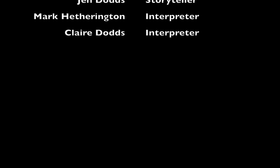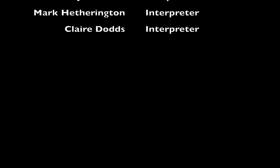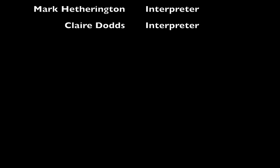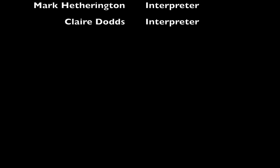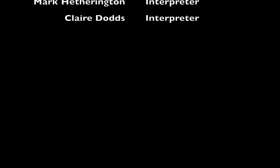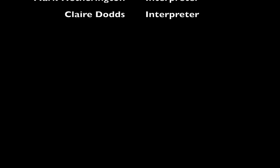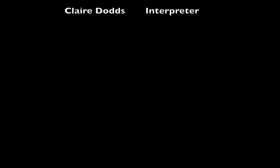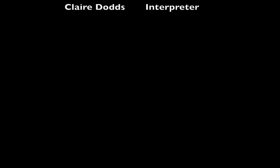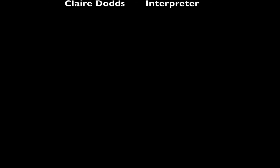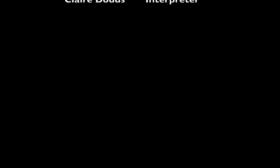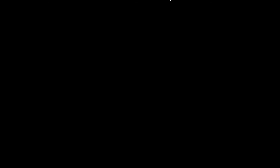Thank you. Thank you.